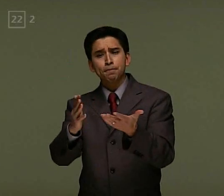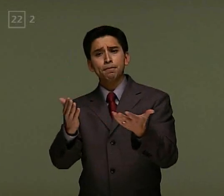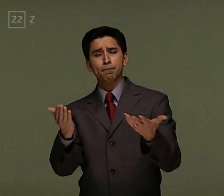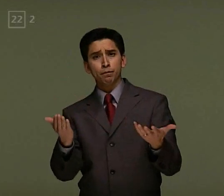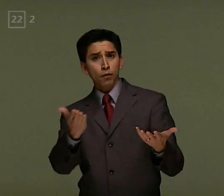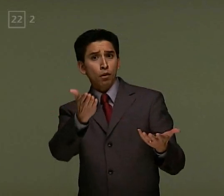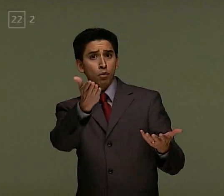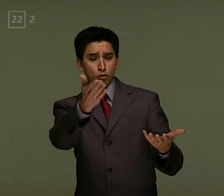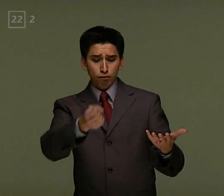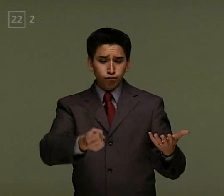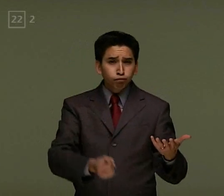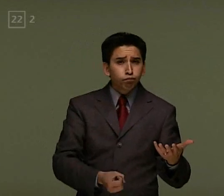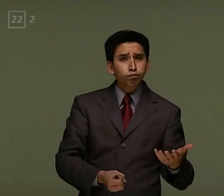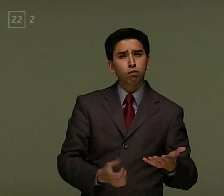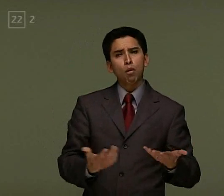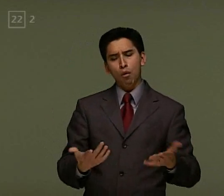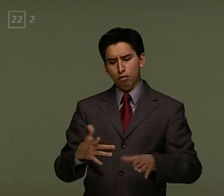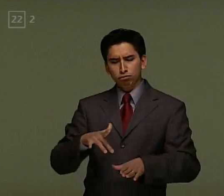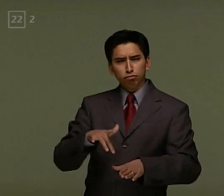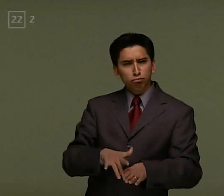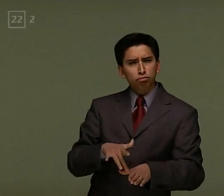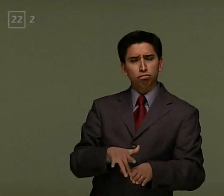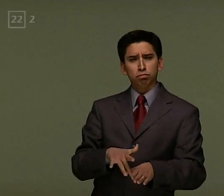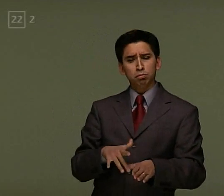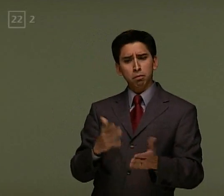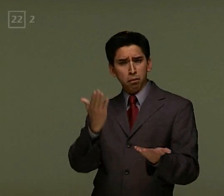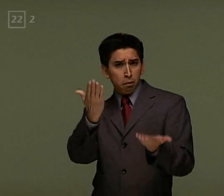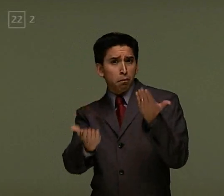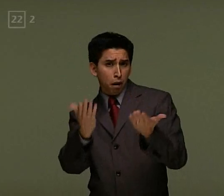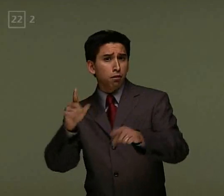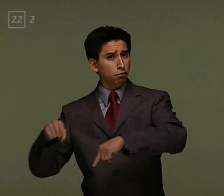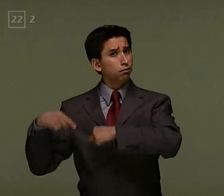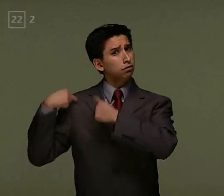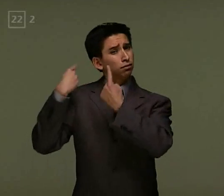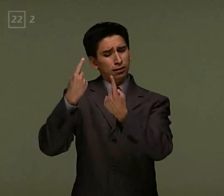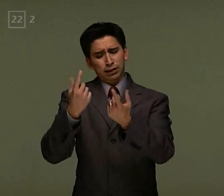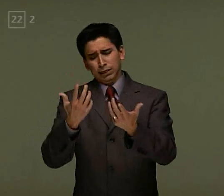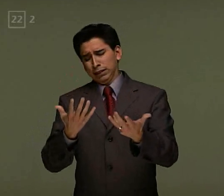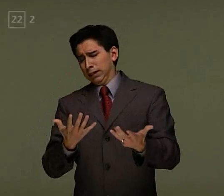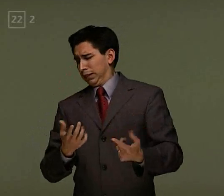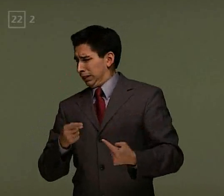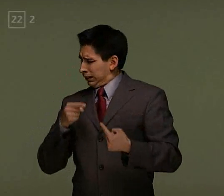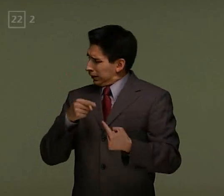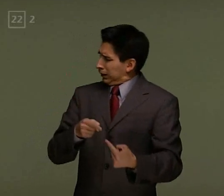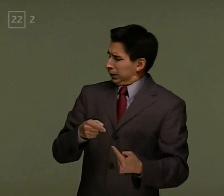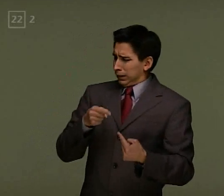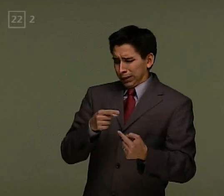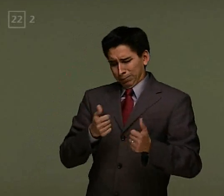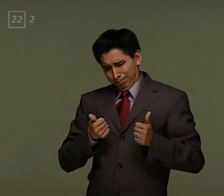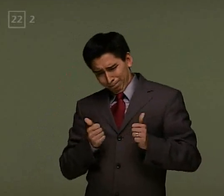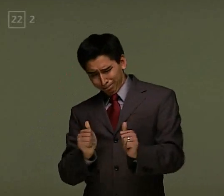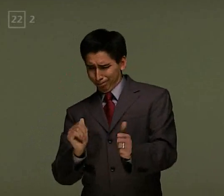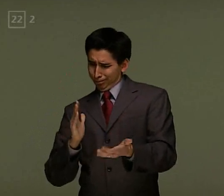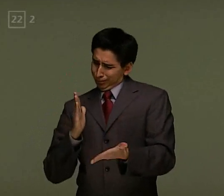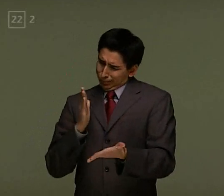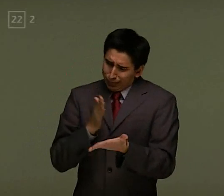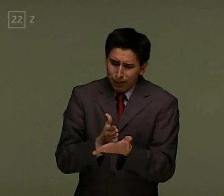Su. Swag. That's just how I do. Swag. Then I fuck my car. Swag. Then I fuck your bitch. Swag. Eat that wonton soup